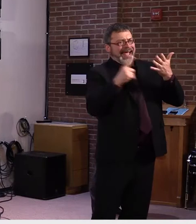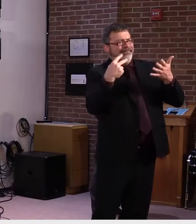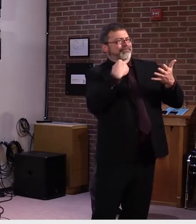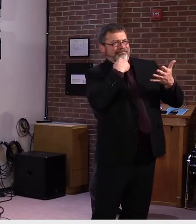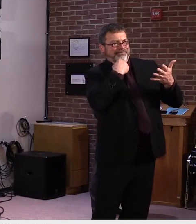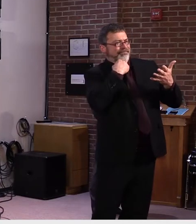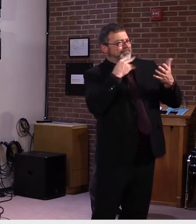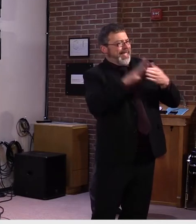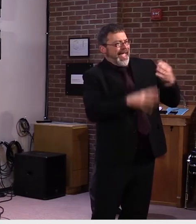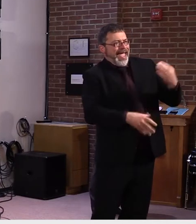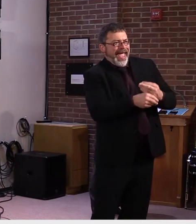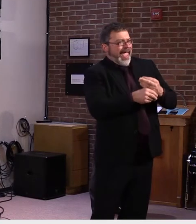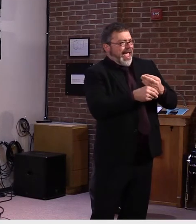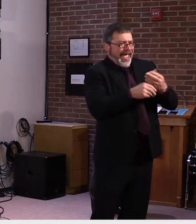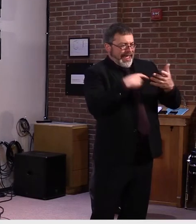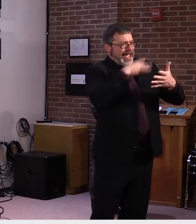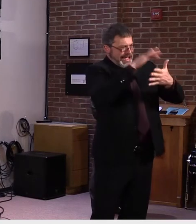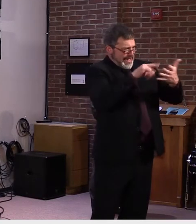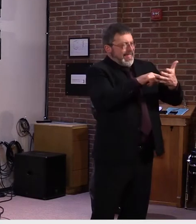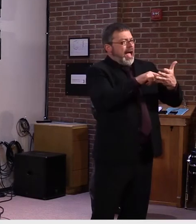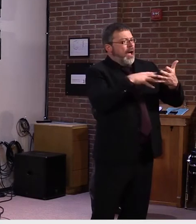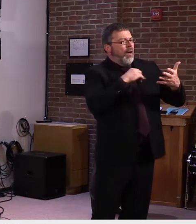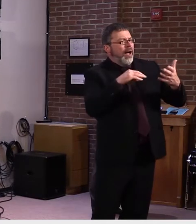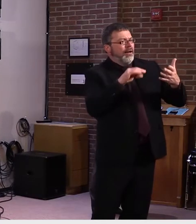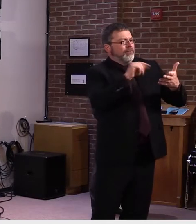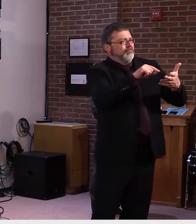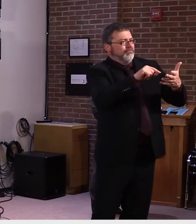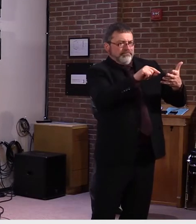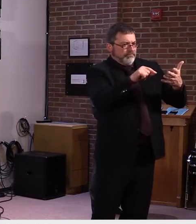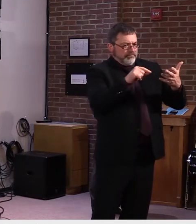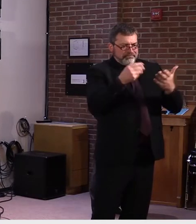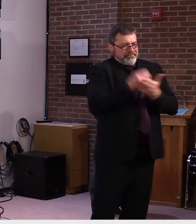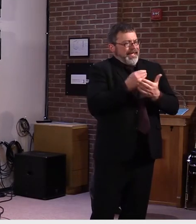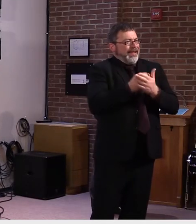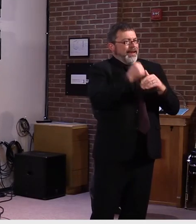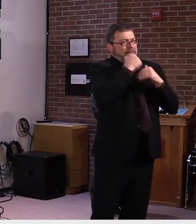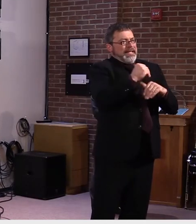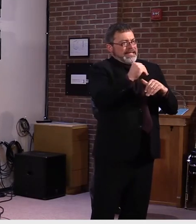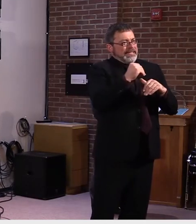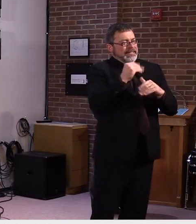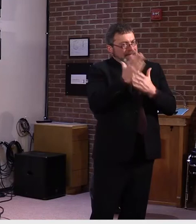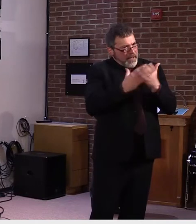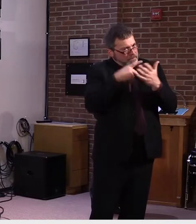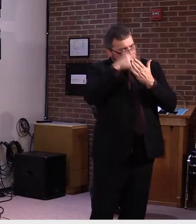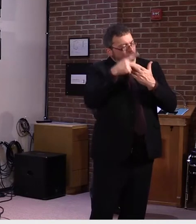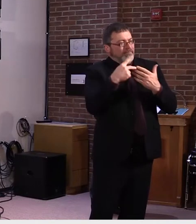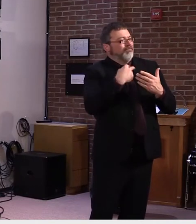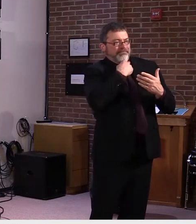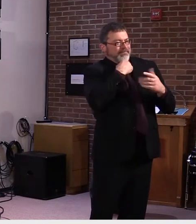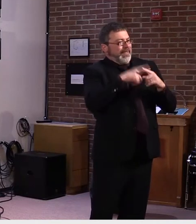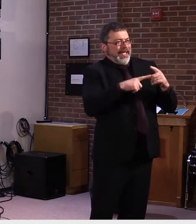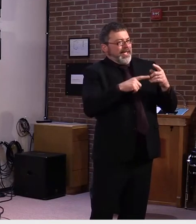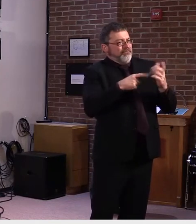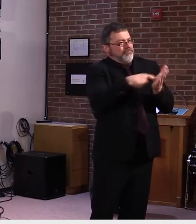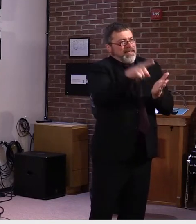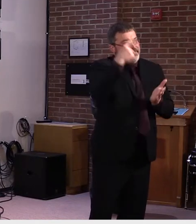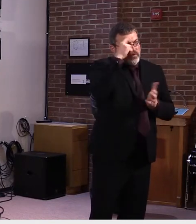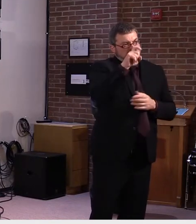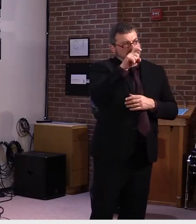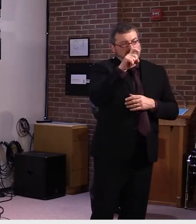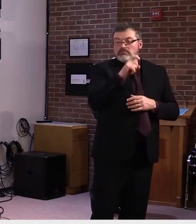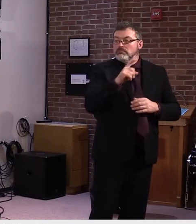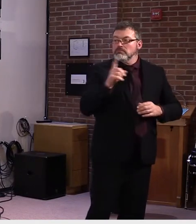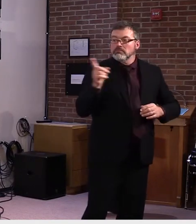anything that, yeah, that you wanted to put in, but you can't? Yeah. We've fulfilled most of the needs, obviously. We have,